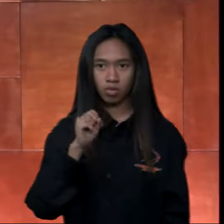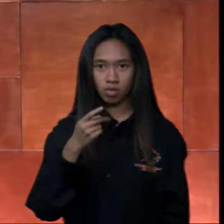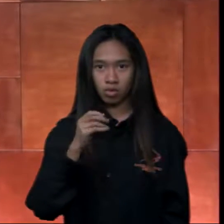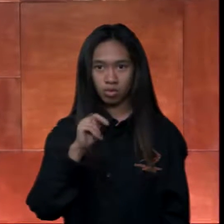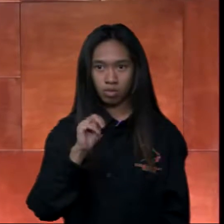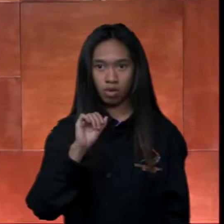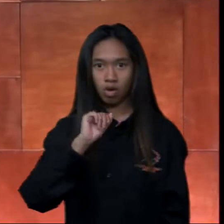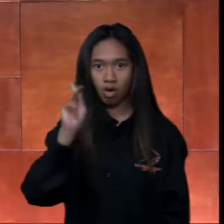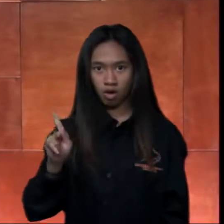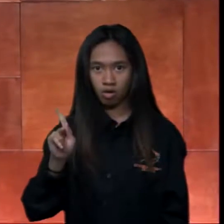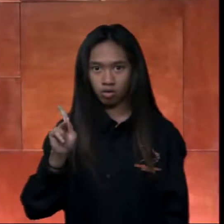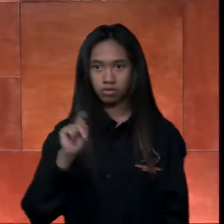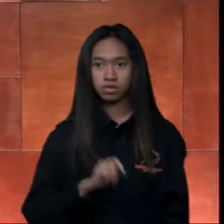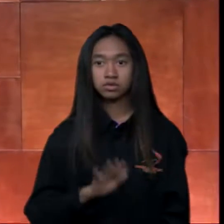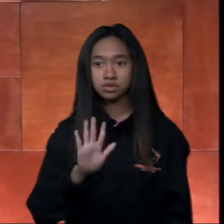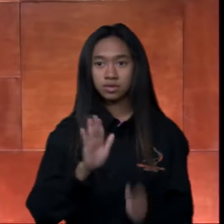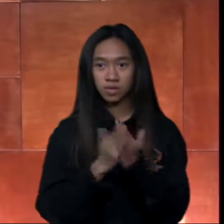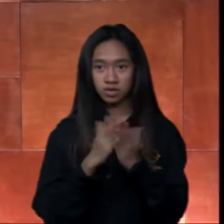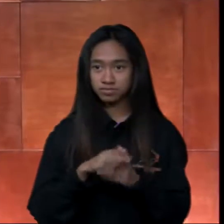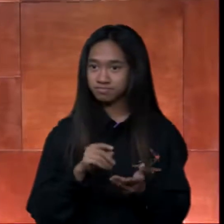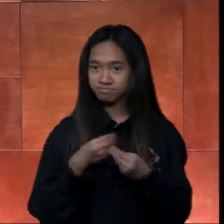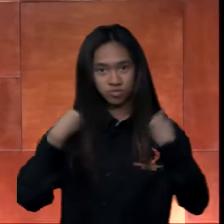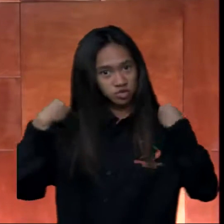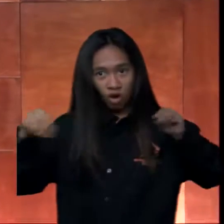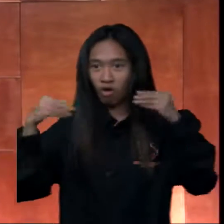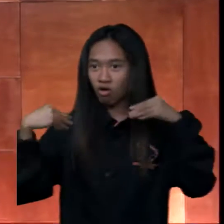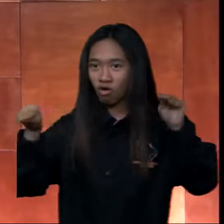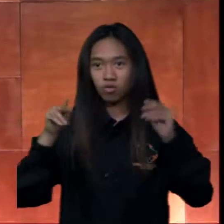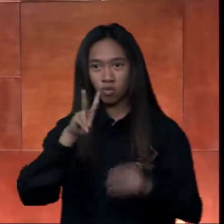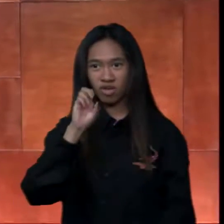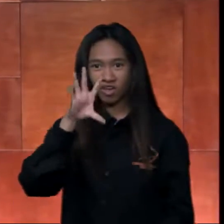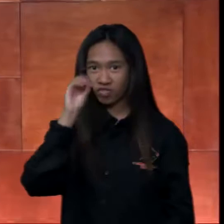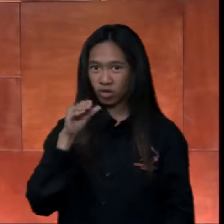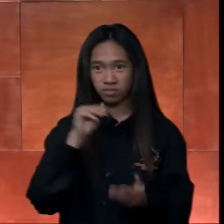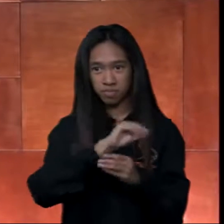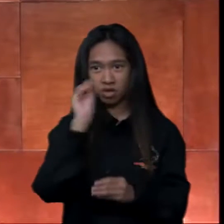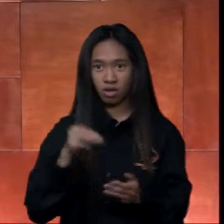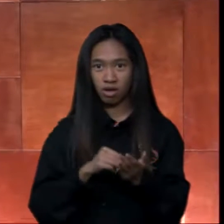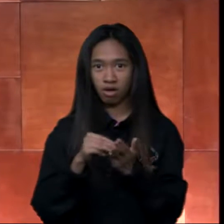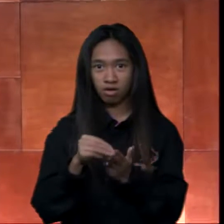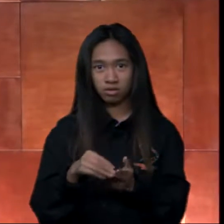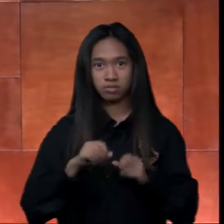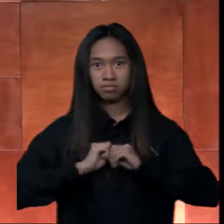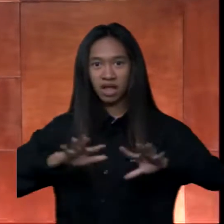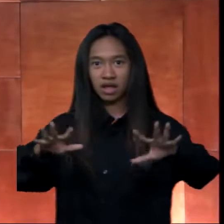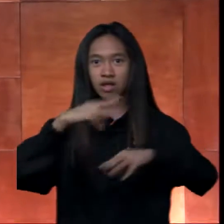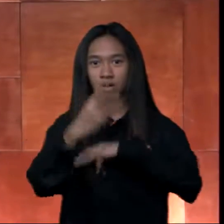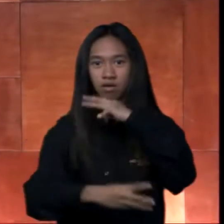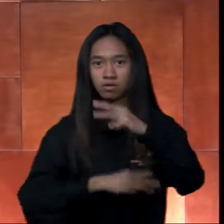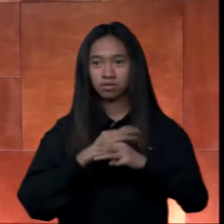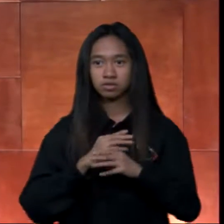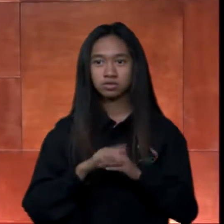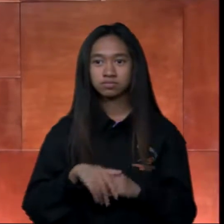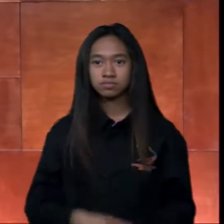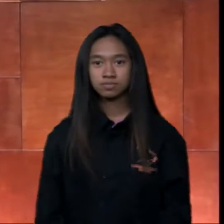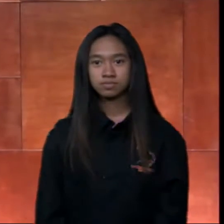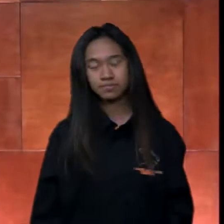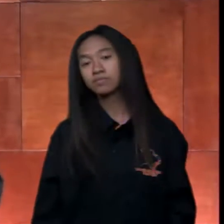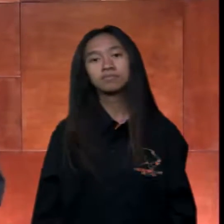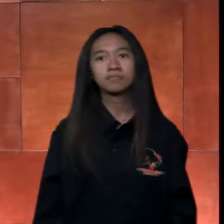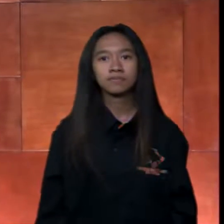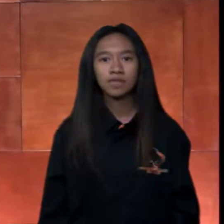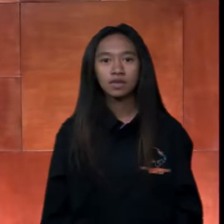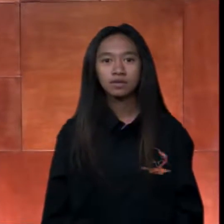Grisham's books have sold over 250 million copies worldwide, and over half a dozen of his novels have been turned into films.